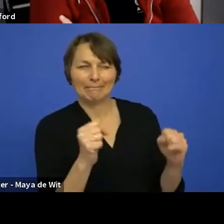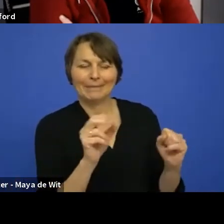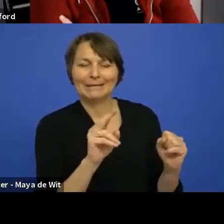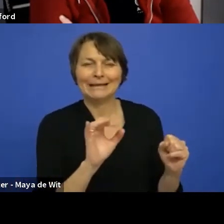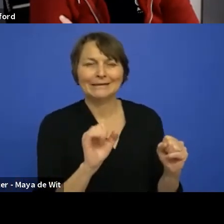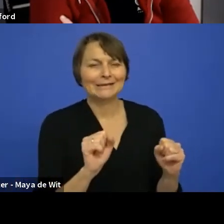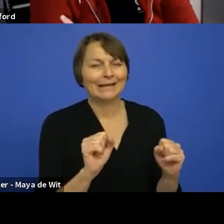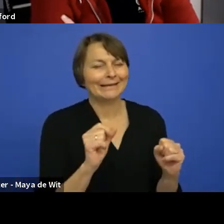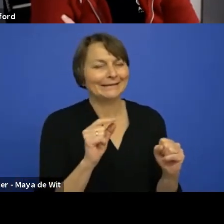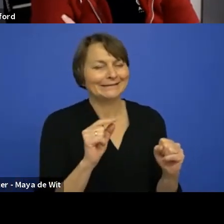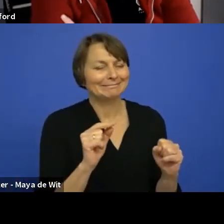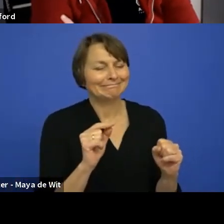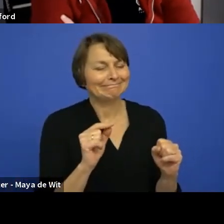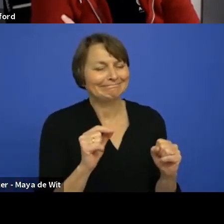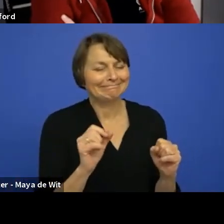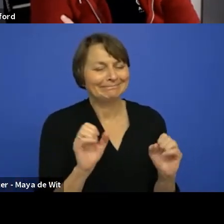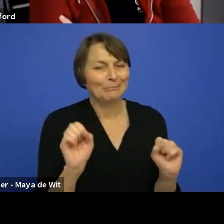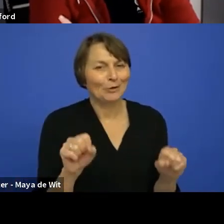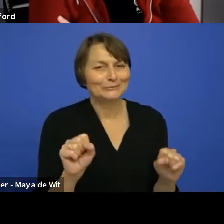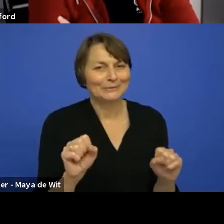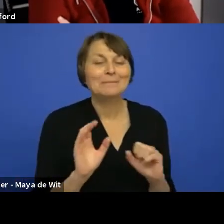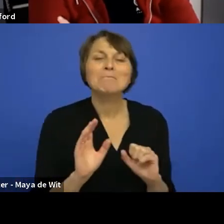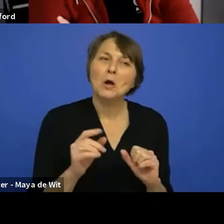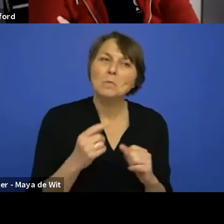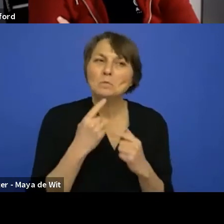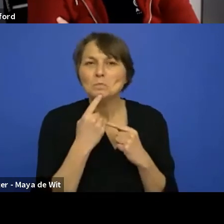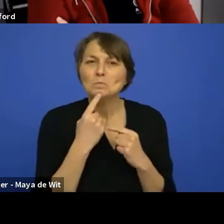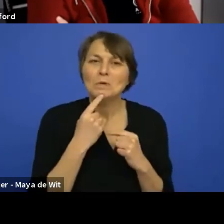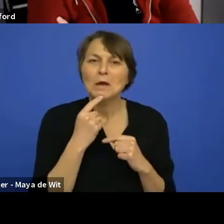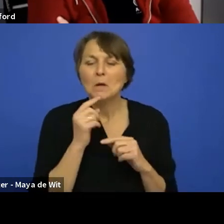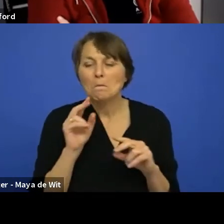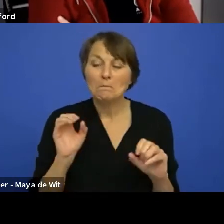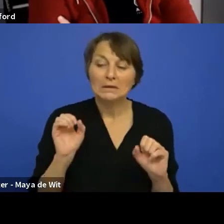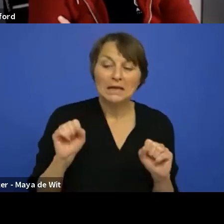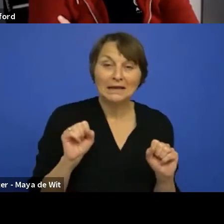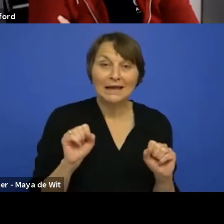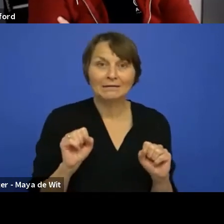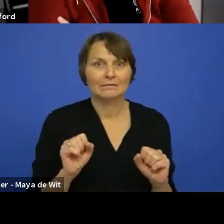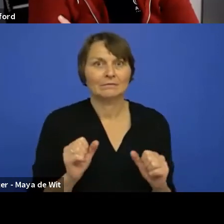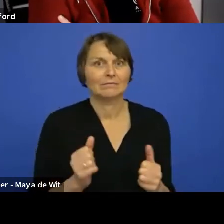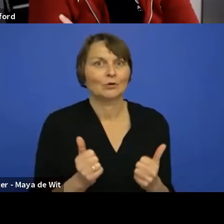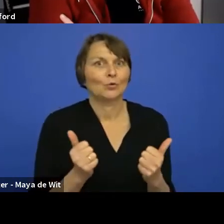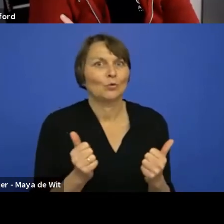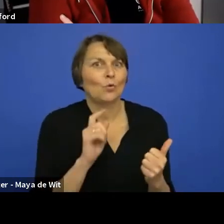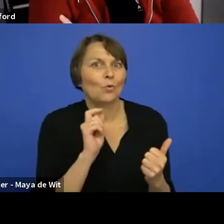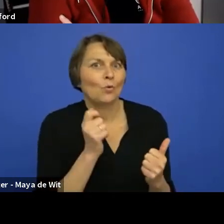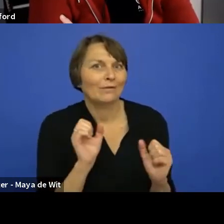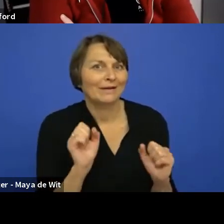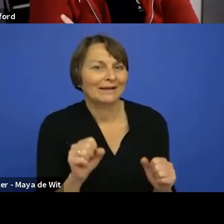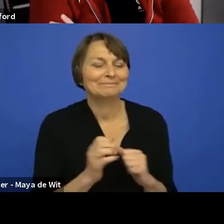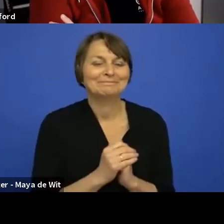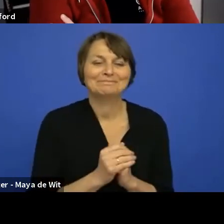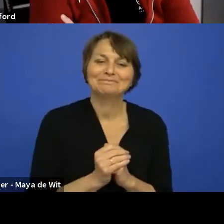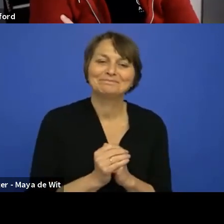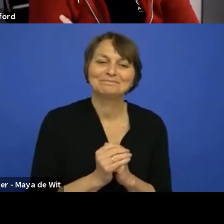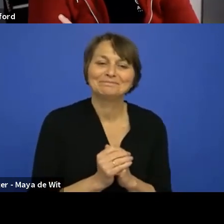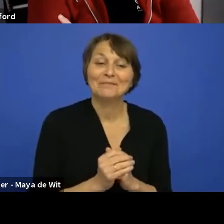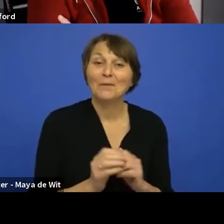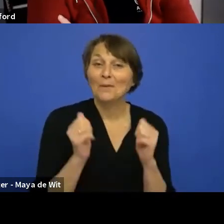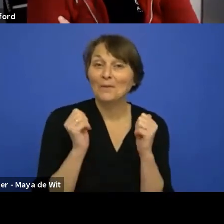not gonna be possible, but it is something that we're looking into because it would be super cool. Okay. Uh, will there be, if have ideas, if